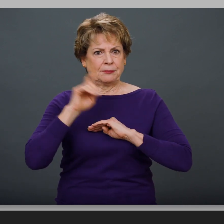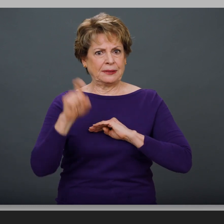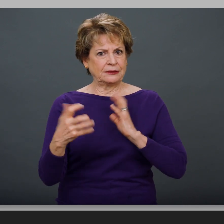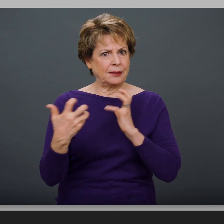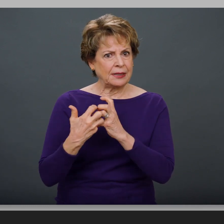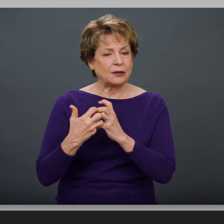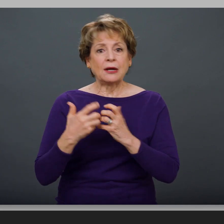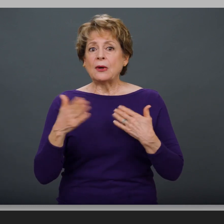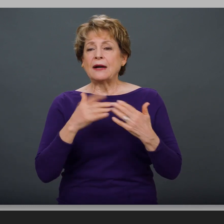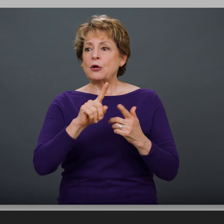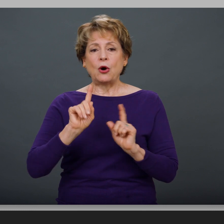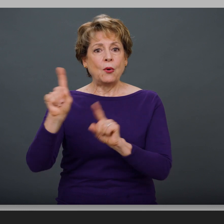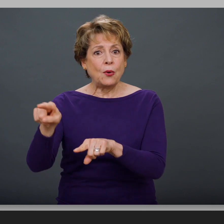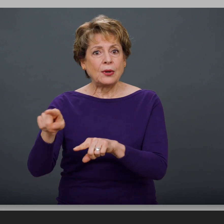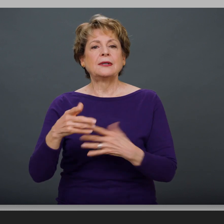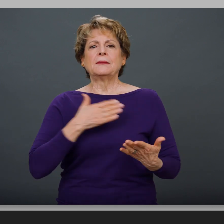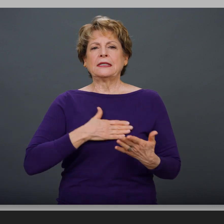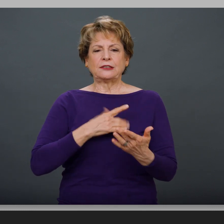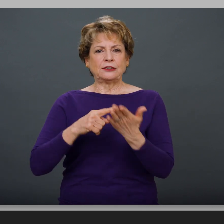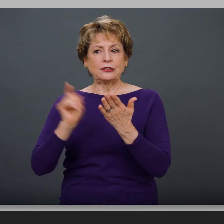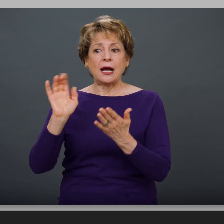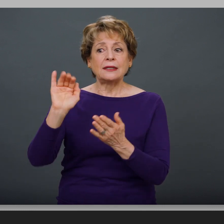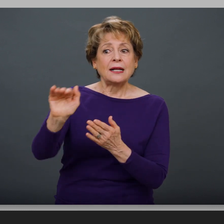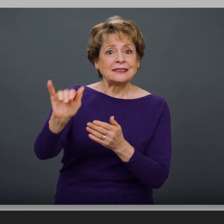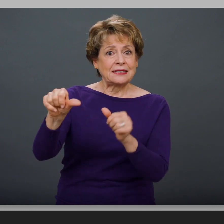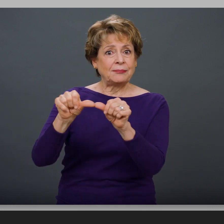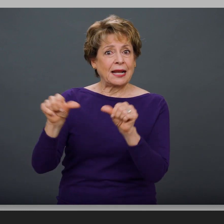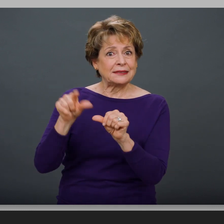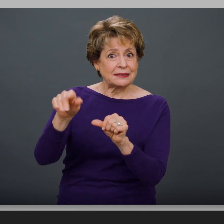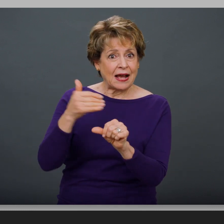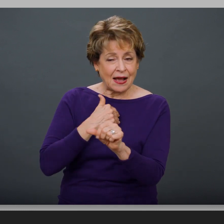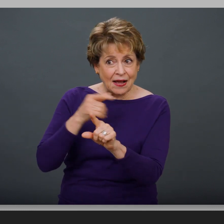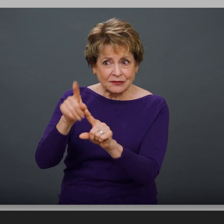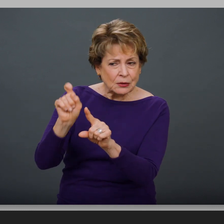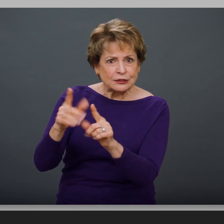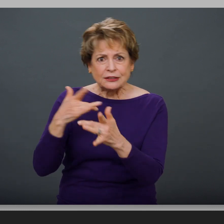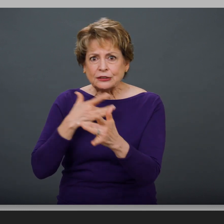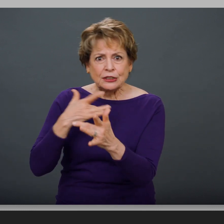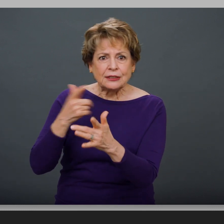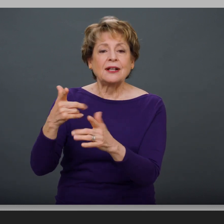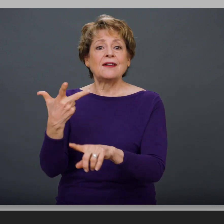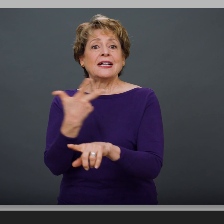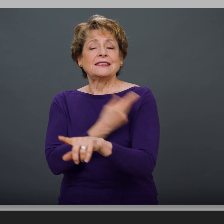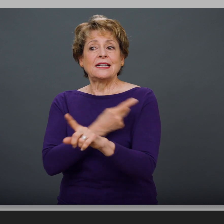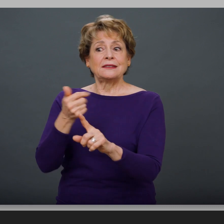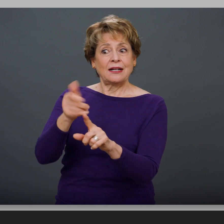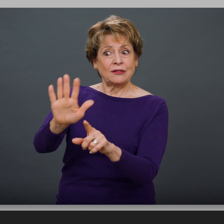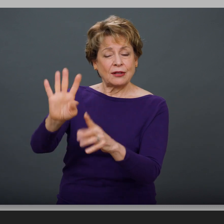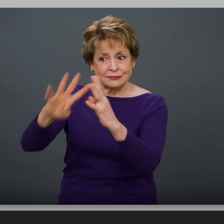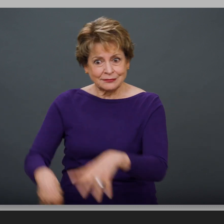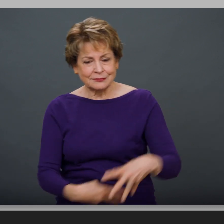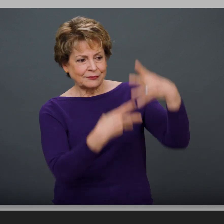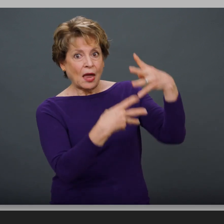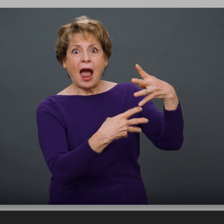under the law to request reasonable accommodations wherever you get the vaccine. Please contact the site if you